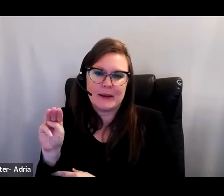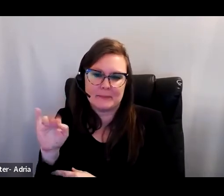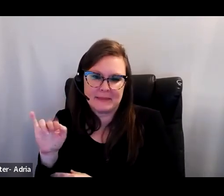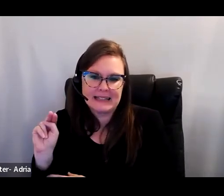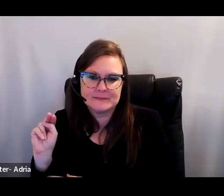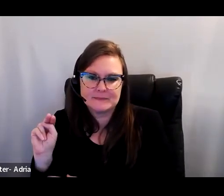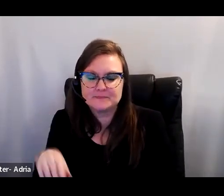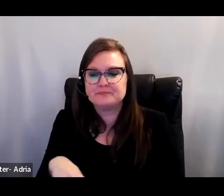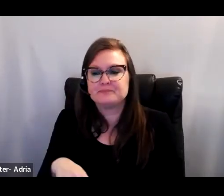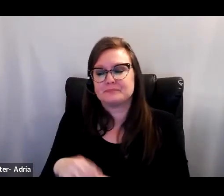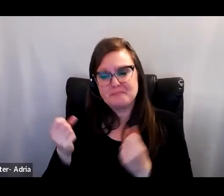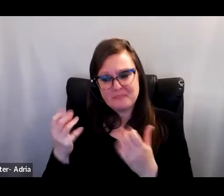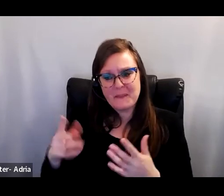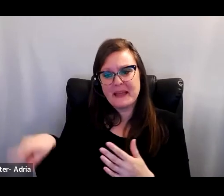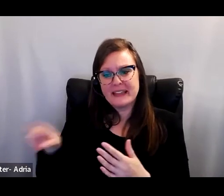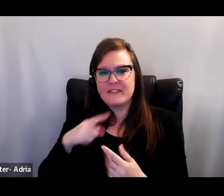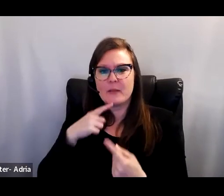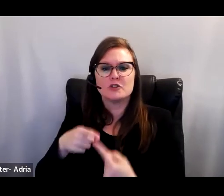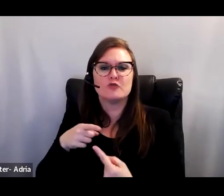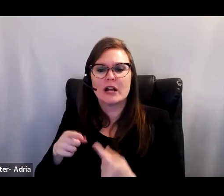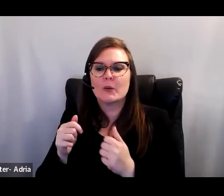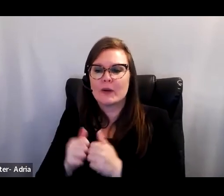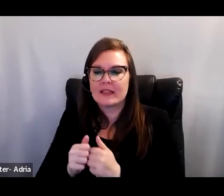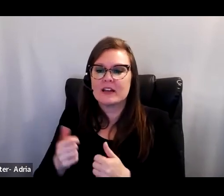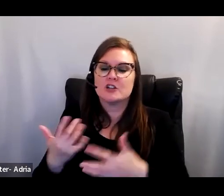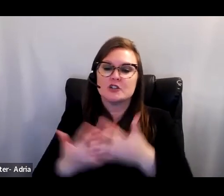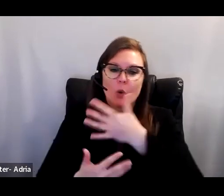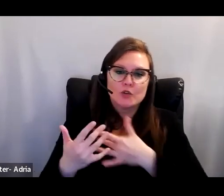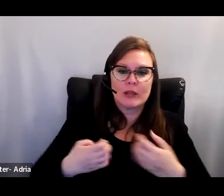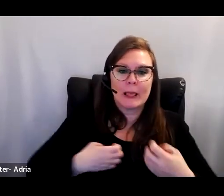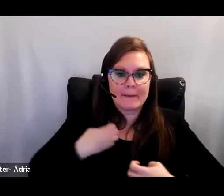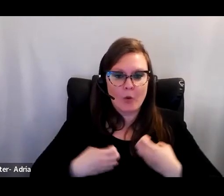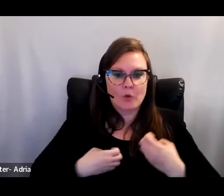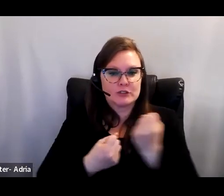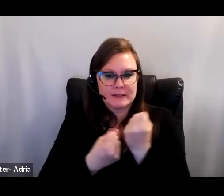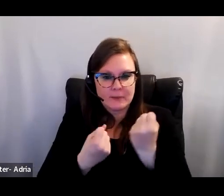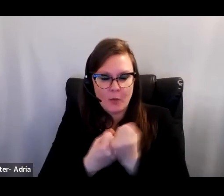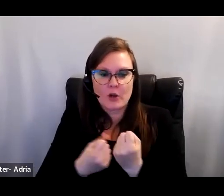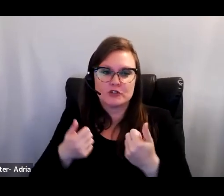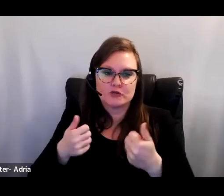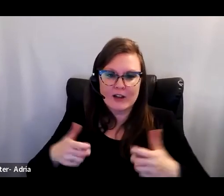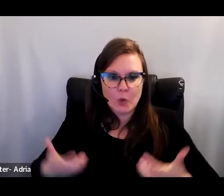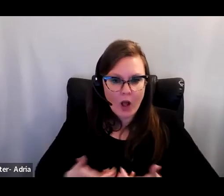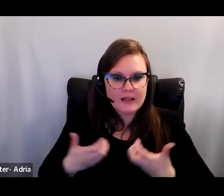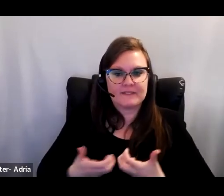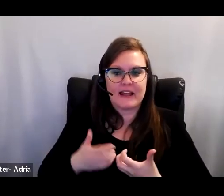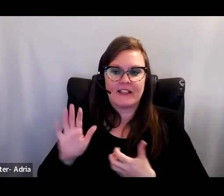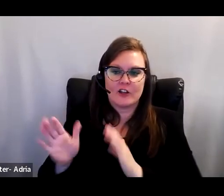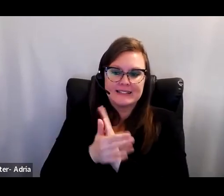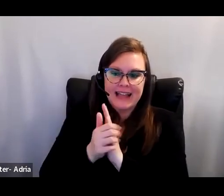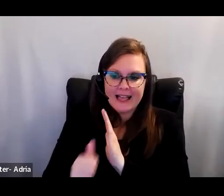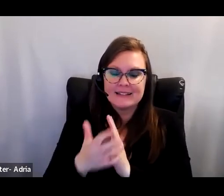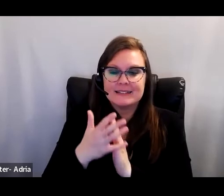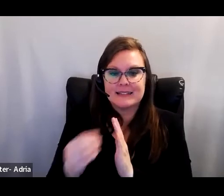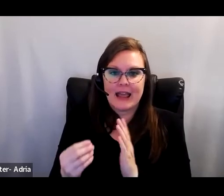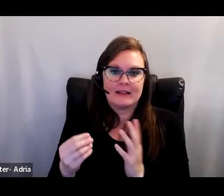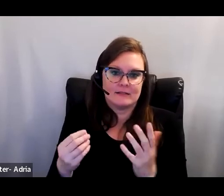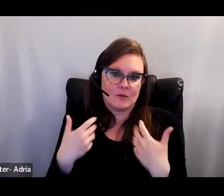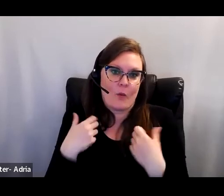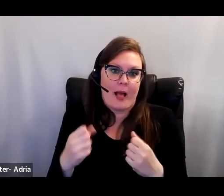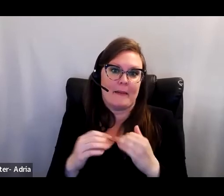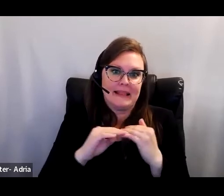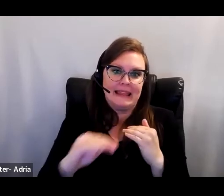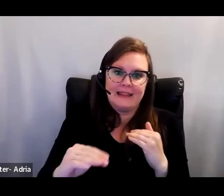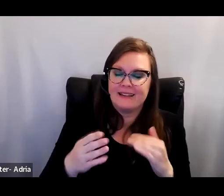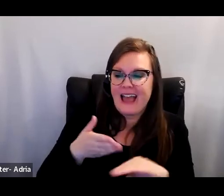struggling and in need of academic and socio-emotional support in order to cultivate their talents and well-being after a very difficult two-plus